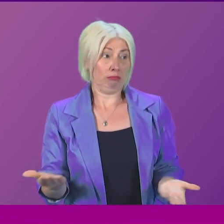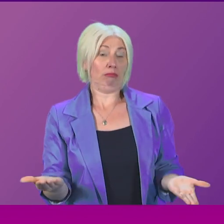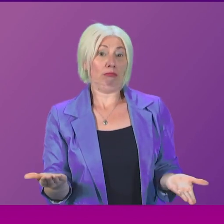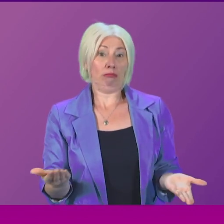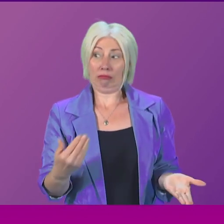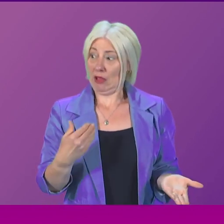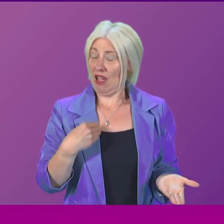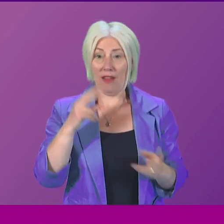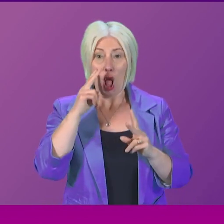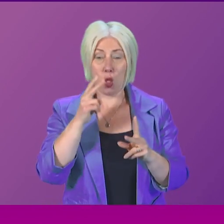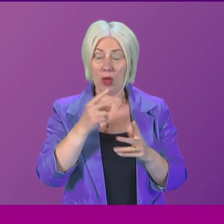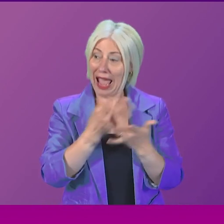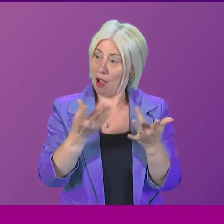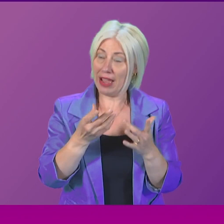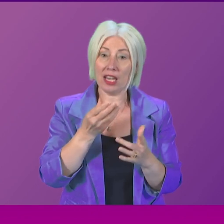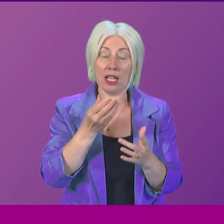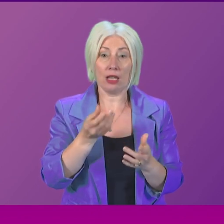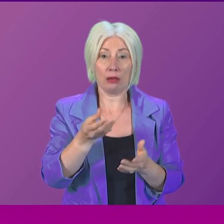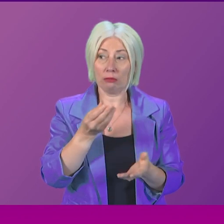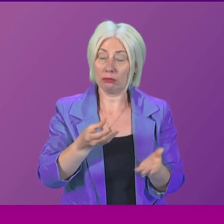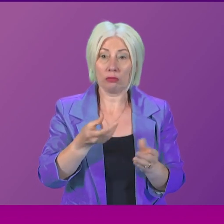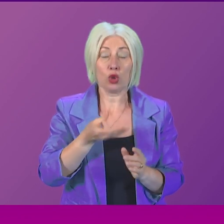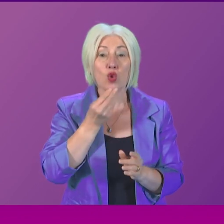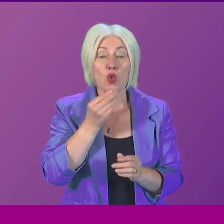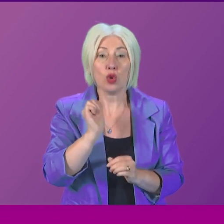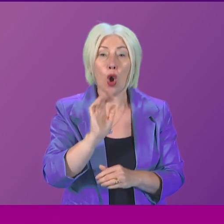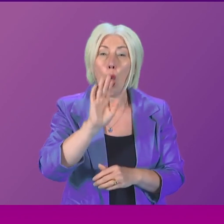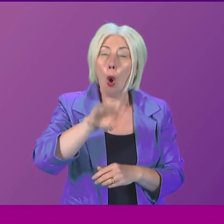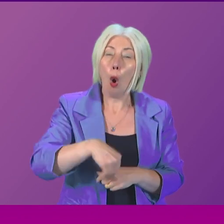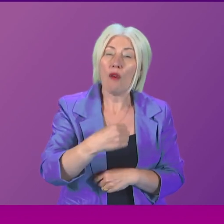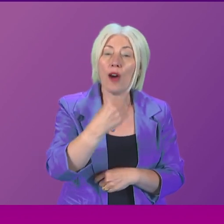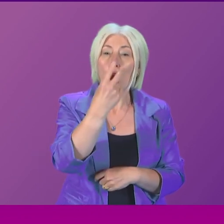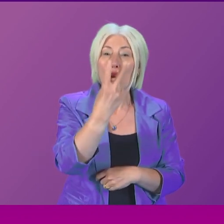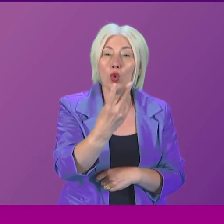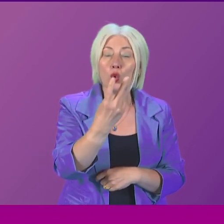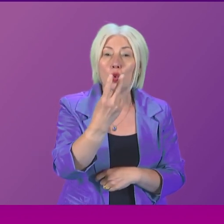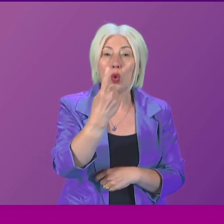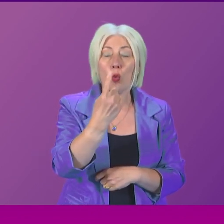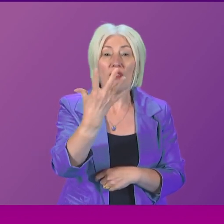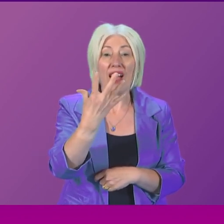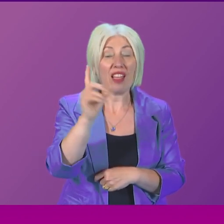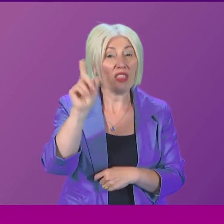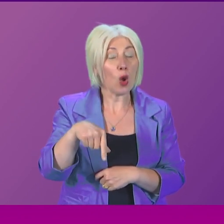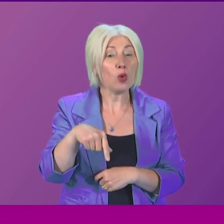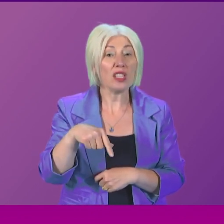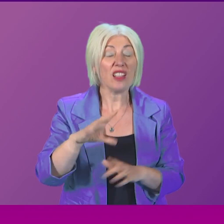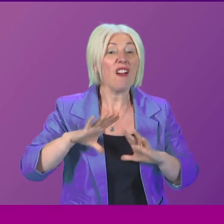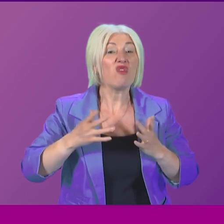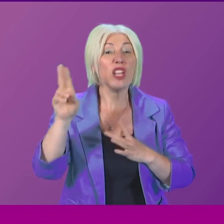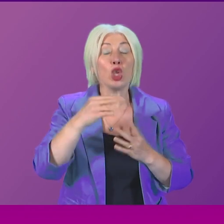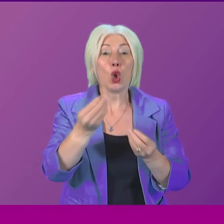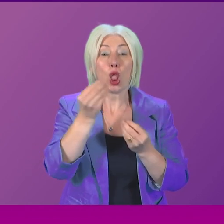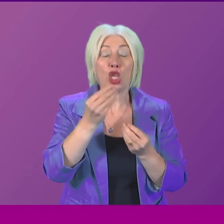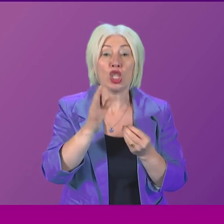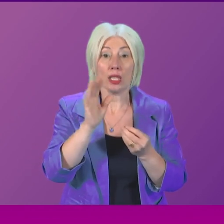look at the uptake, for example, in 2022, over 215,000 free school lunches were provided